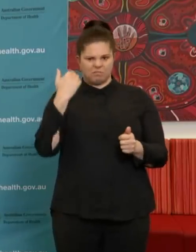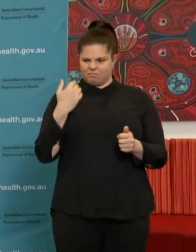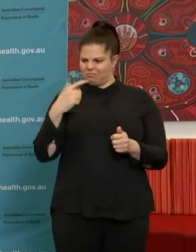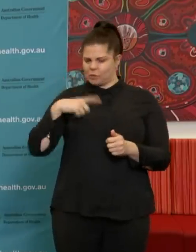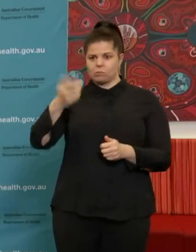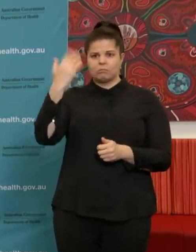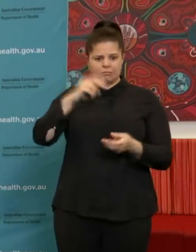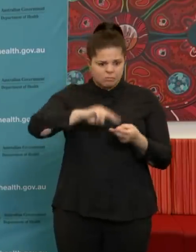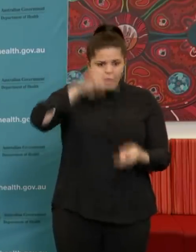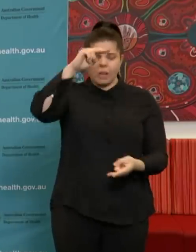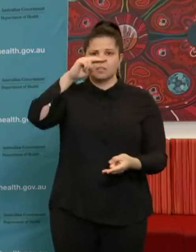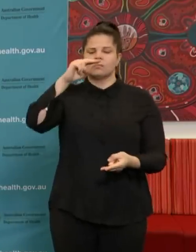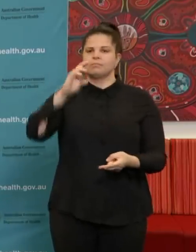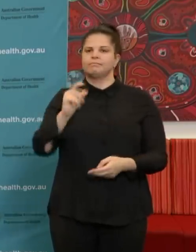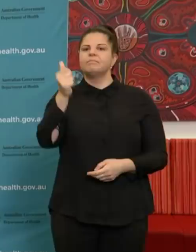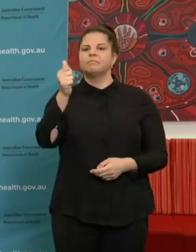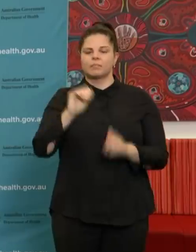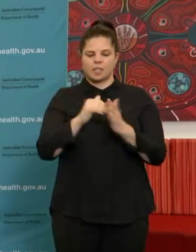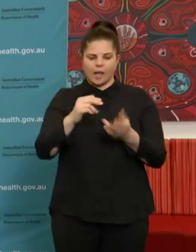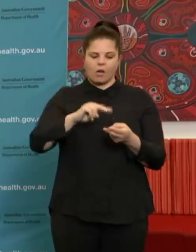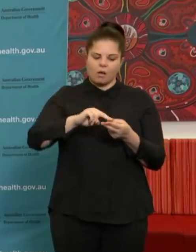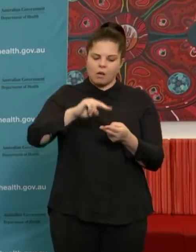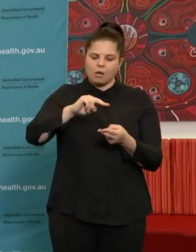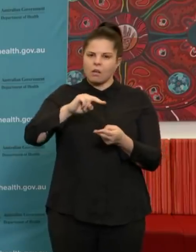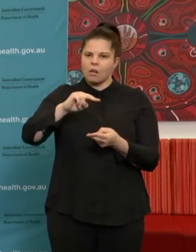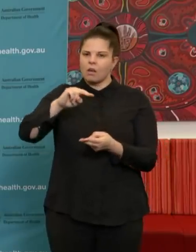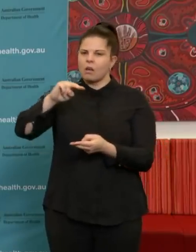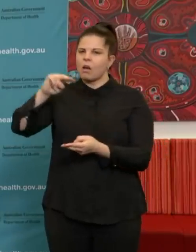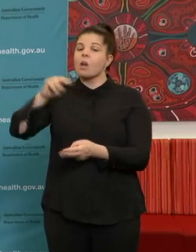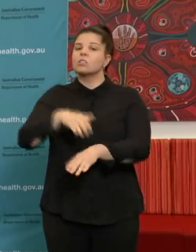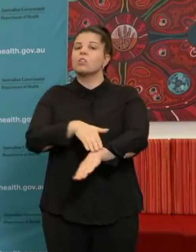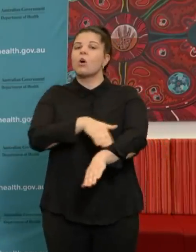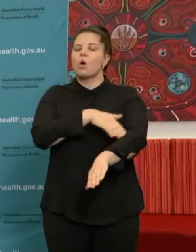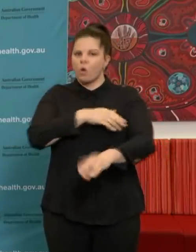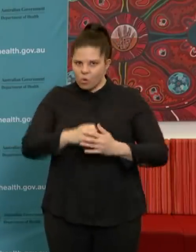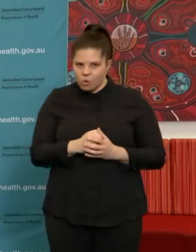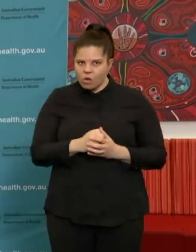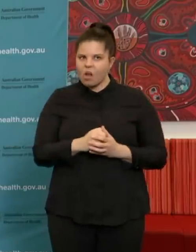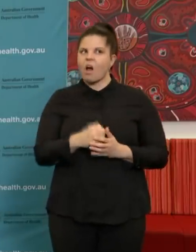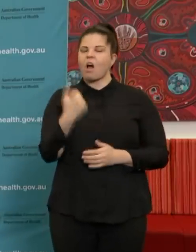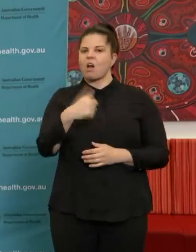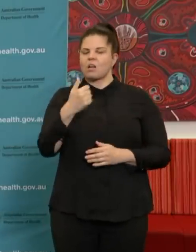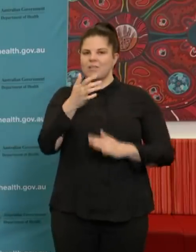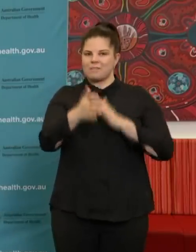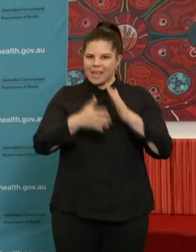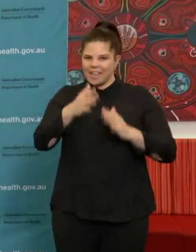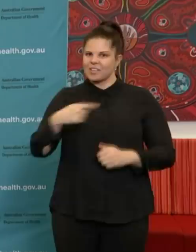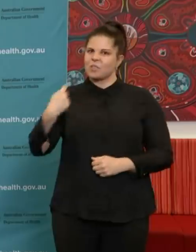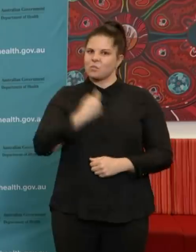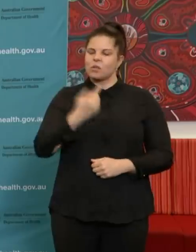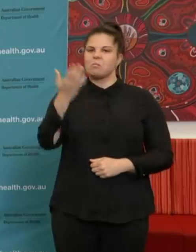a week or so ago and that really talks to the effectiveness of some of the